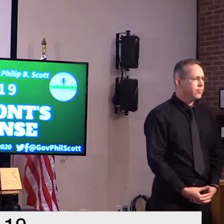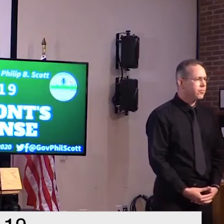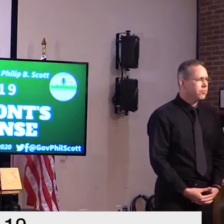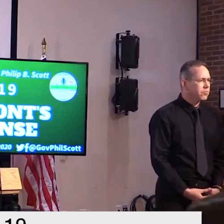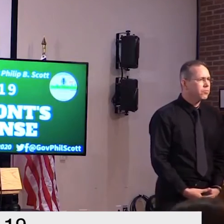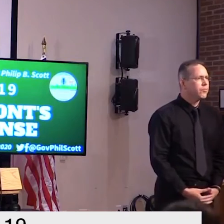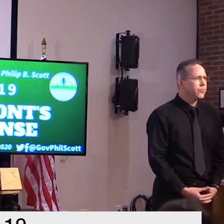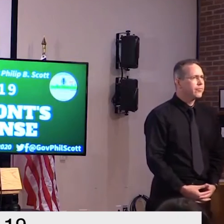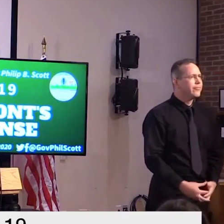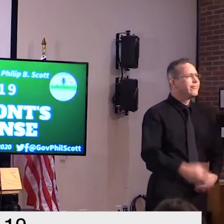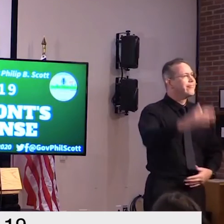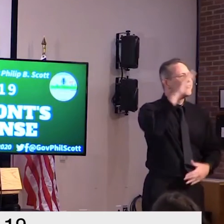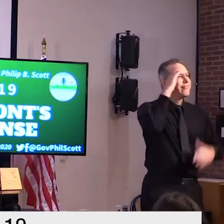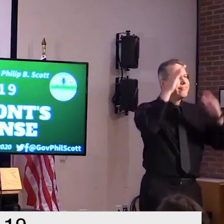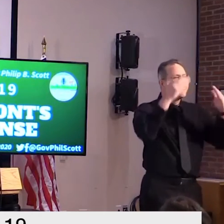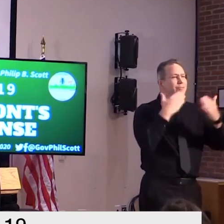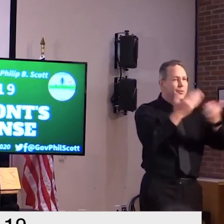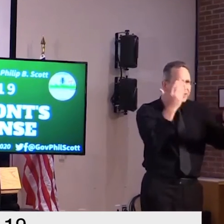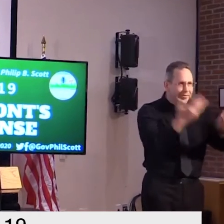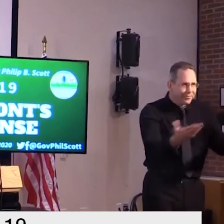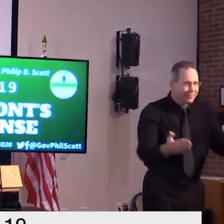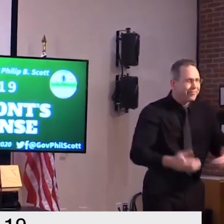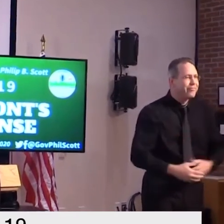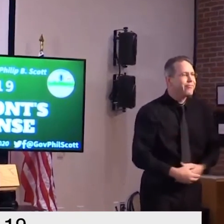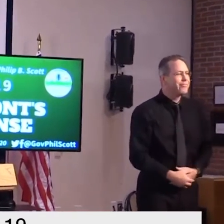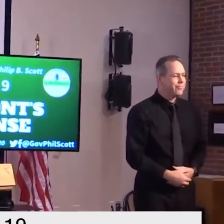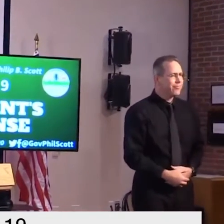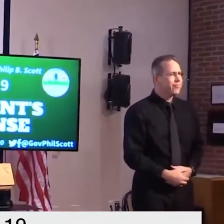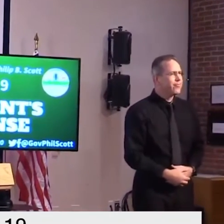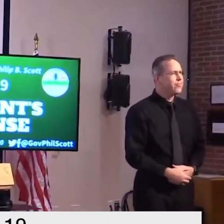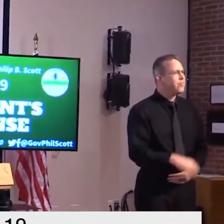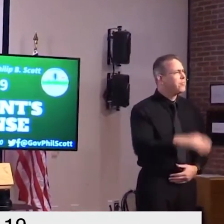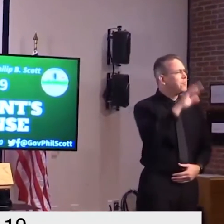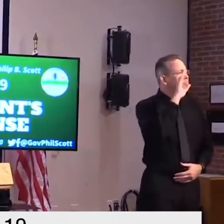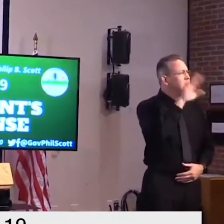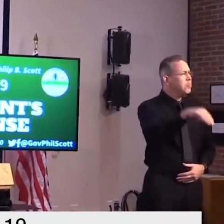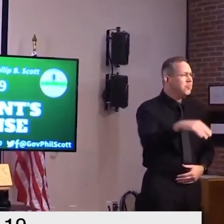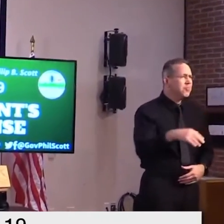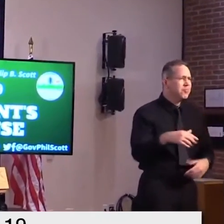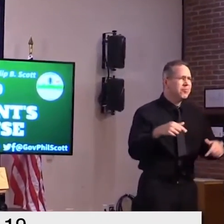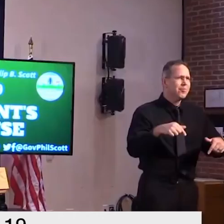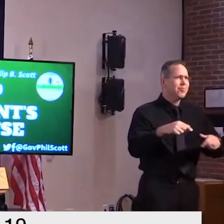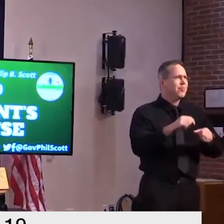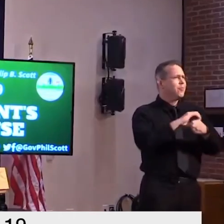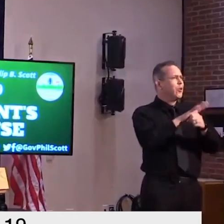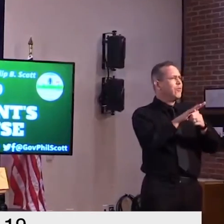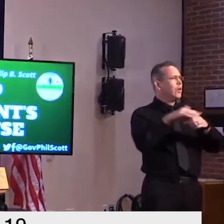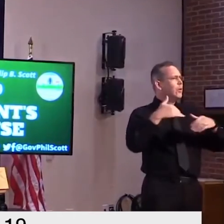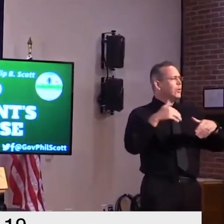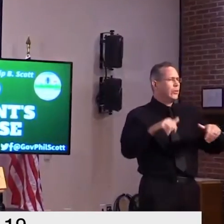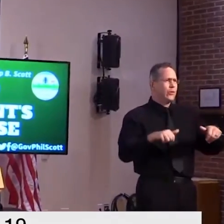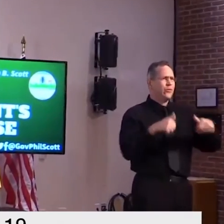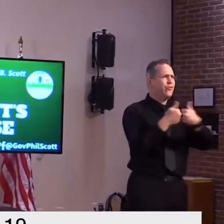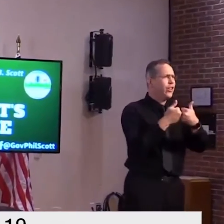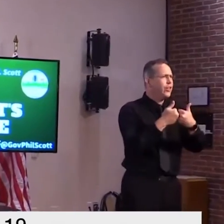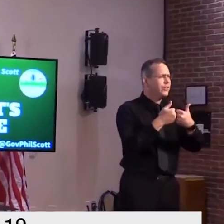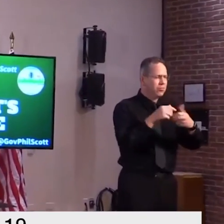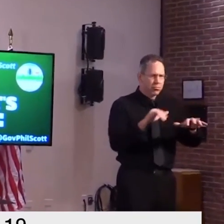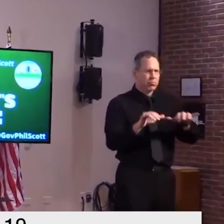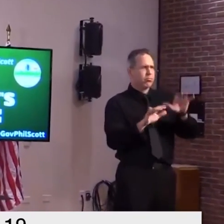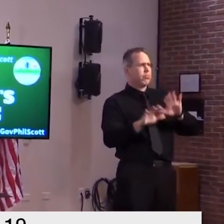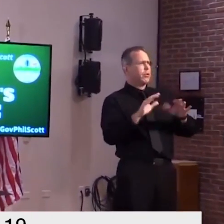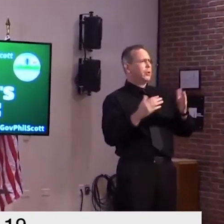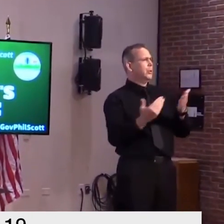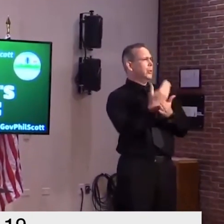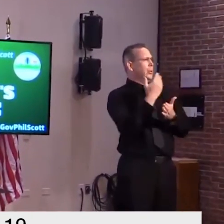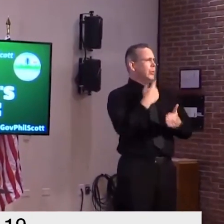Good morning everyone one of the greatest challenges of this pandemic has been that it's a